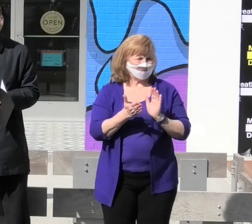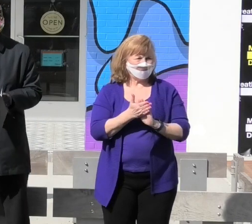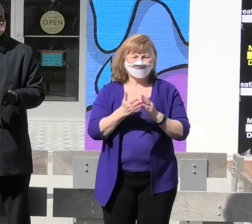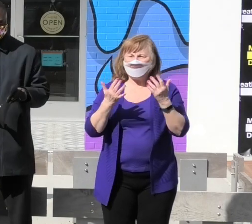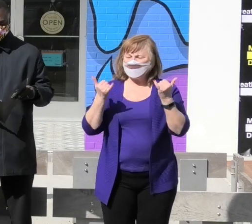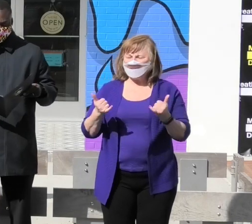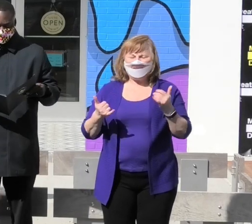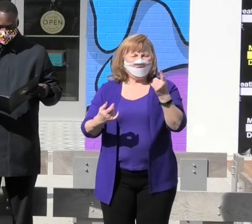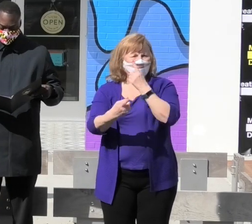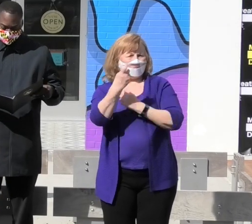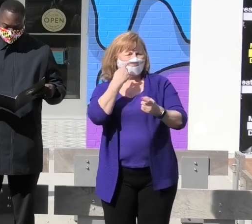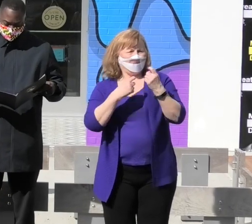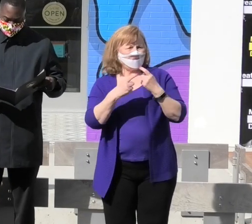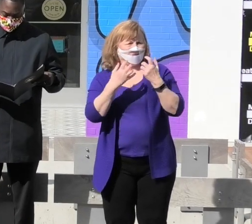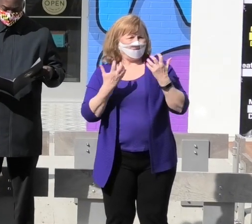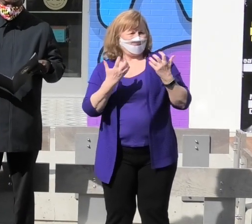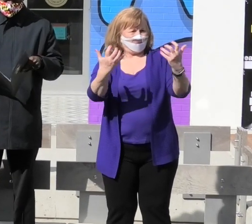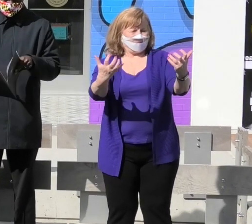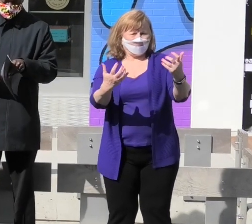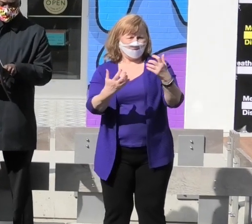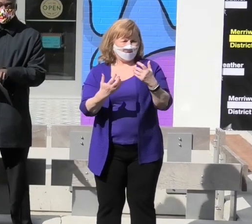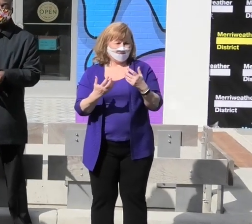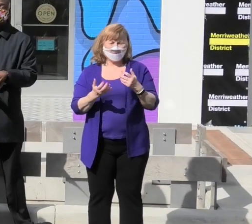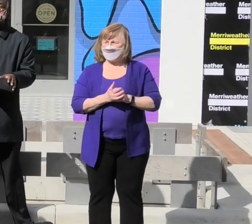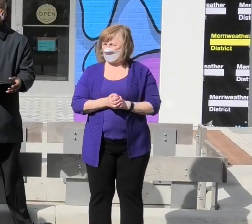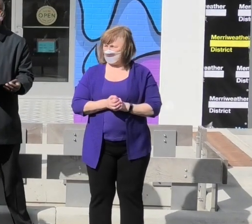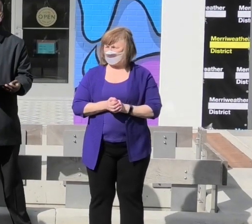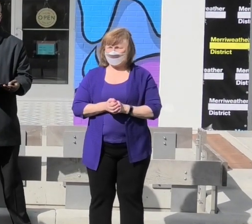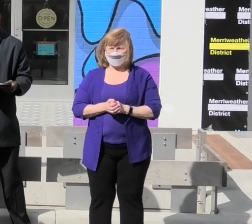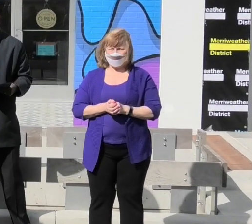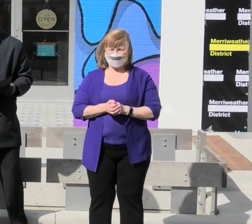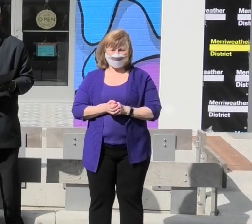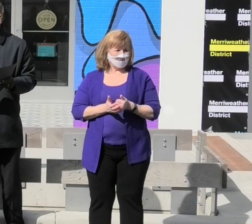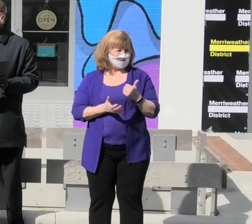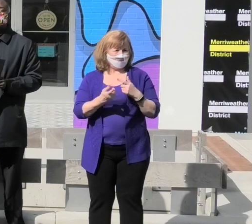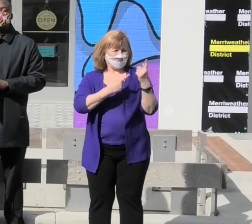And now we'll take questions from the press. Sorry.